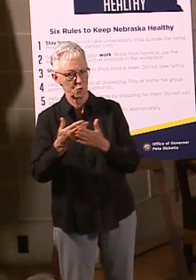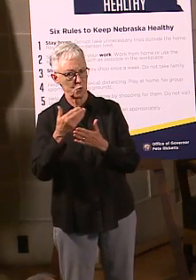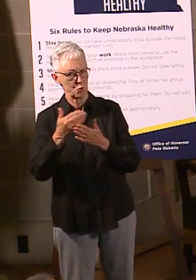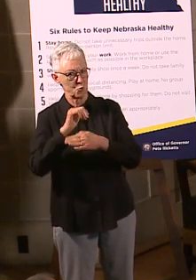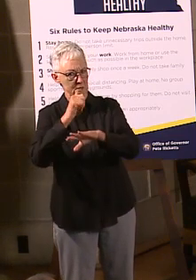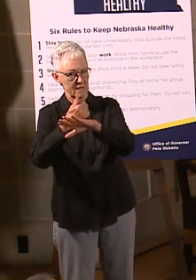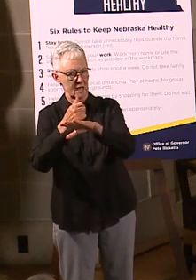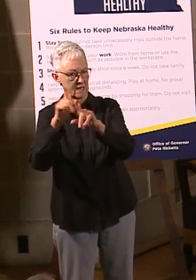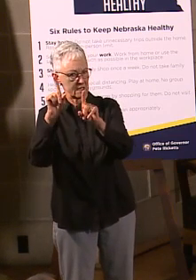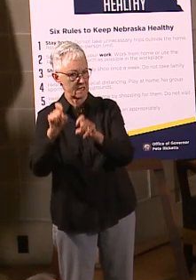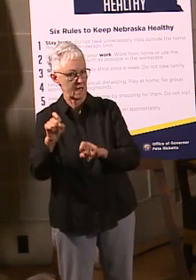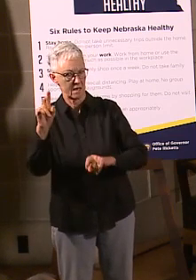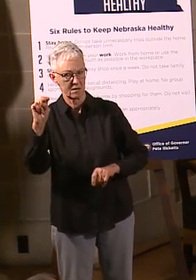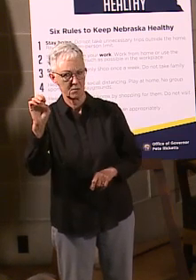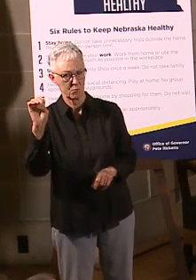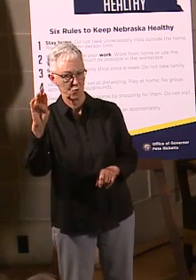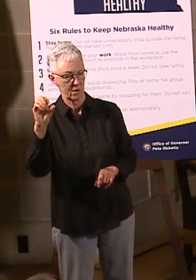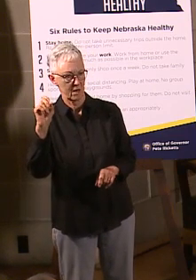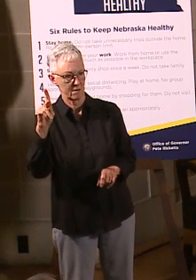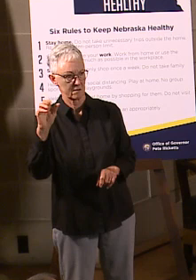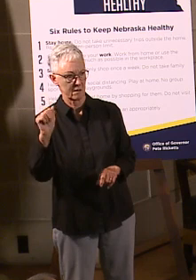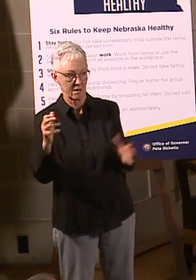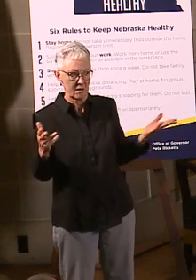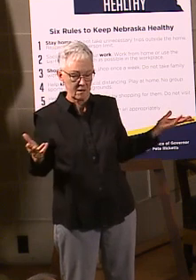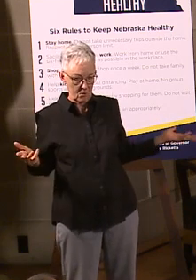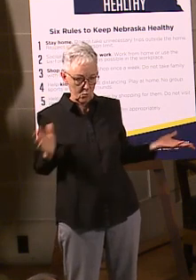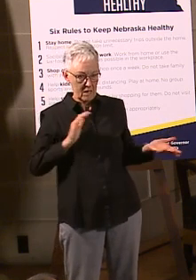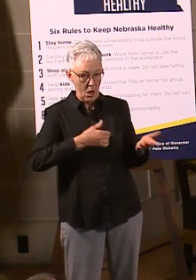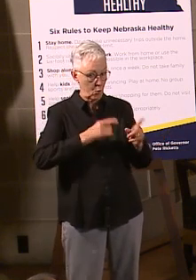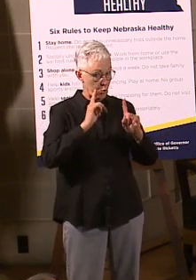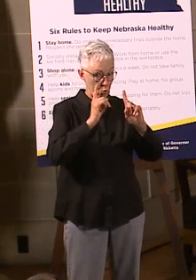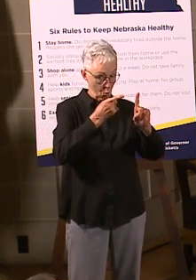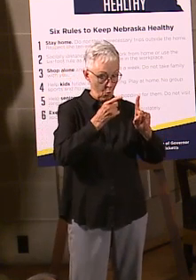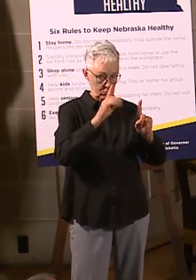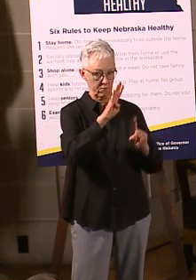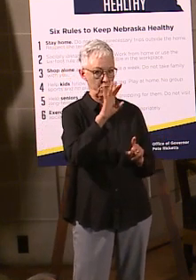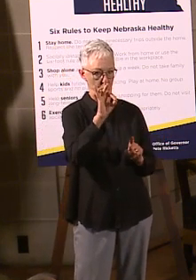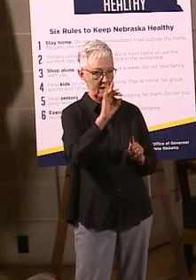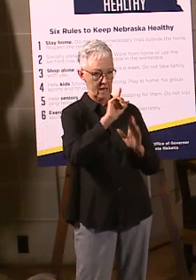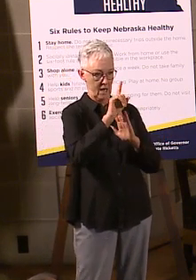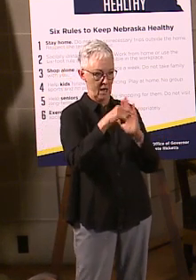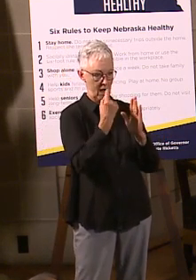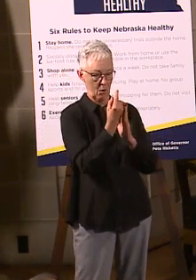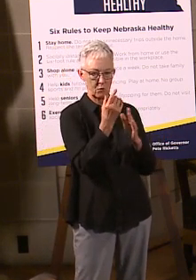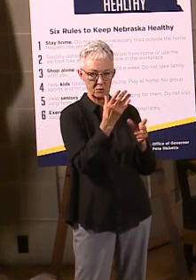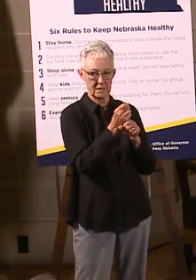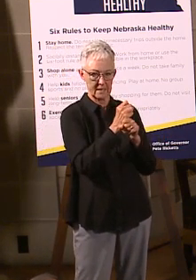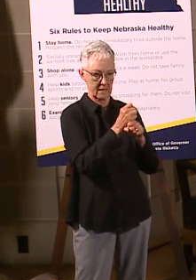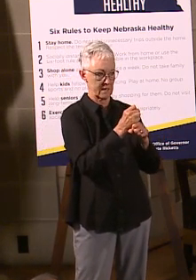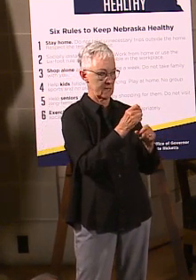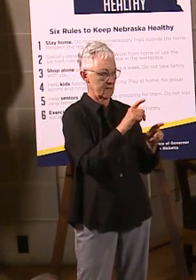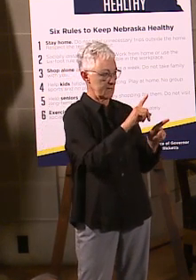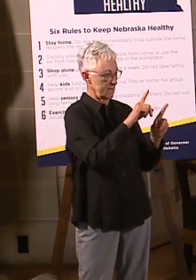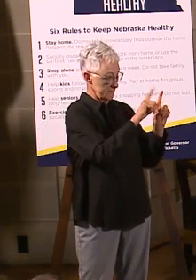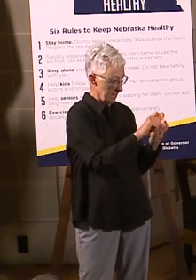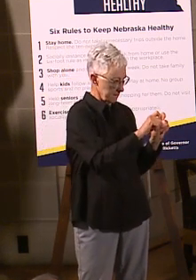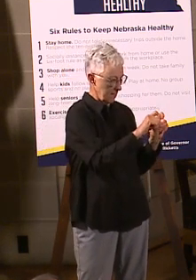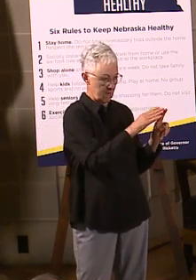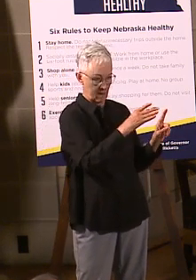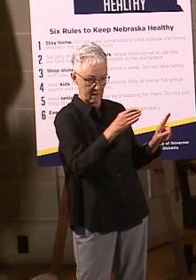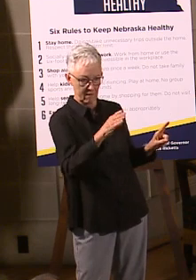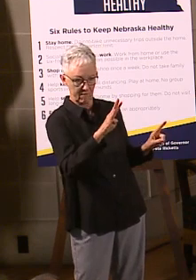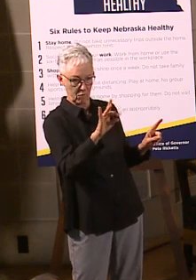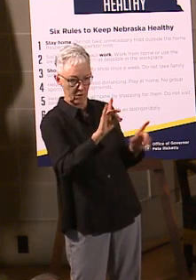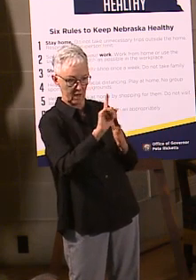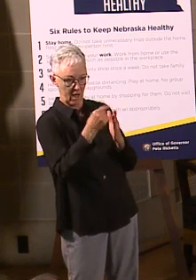48 hours, but it's a new process, so just like anything, the more you do something, the better you get at it. So we'd ask people's patience on this, that we are, you know,